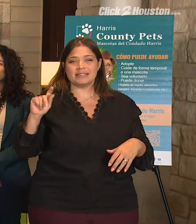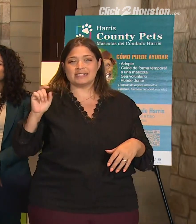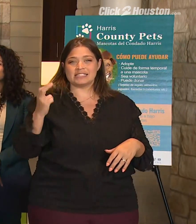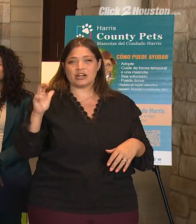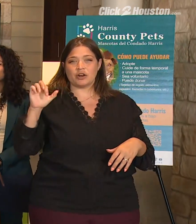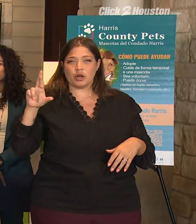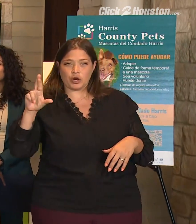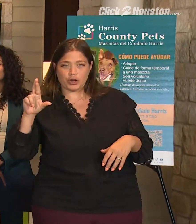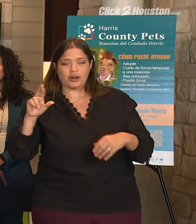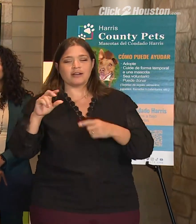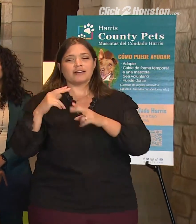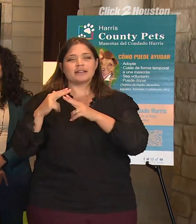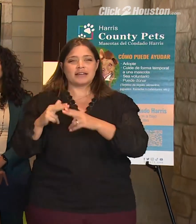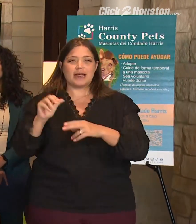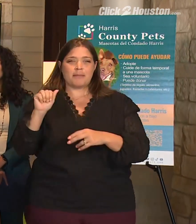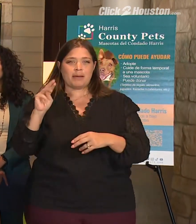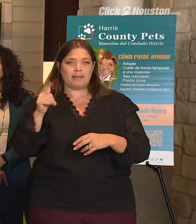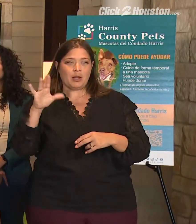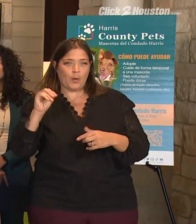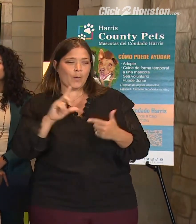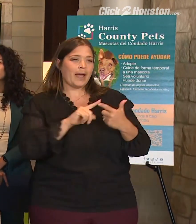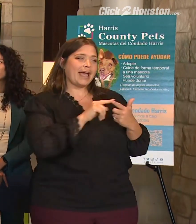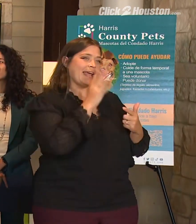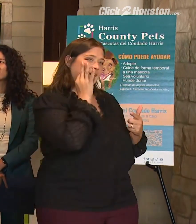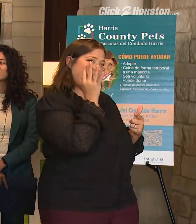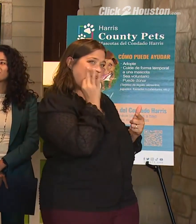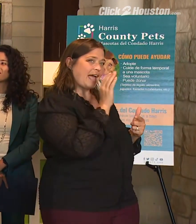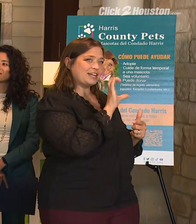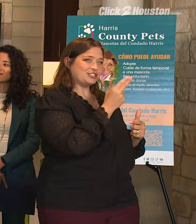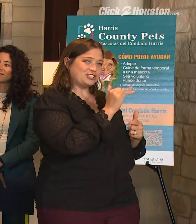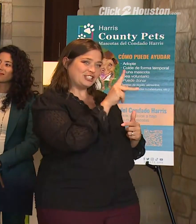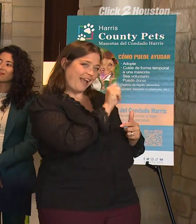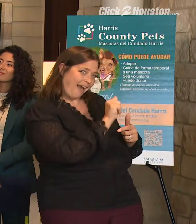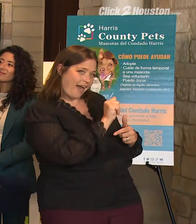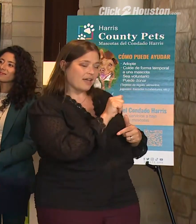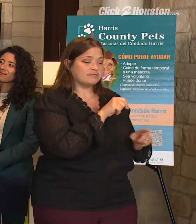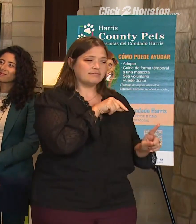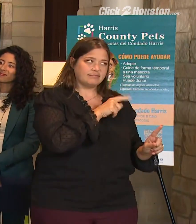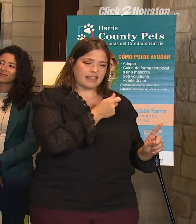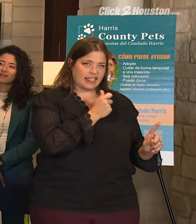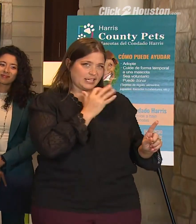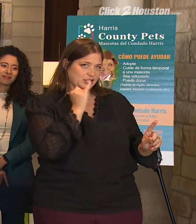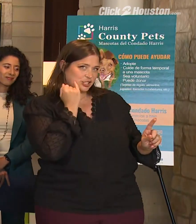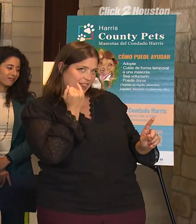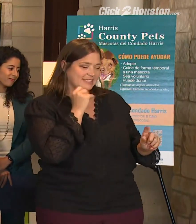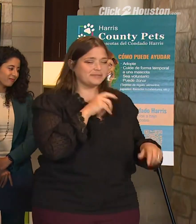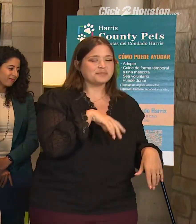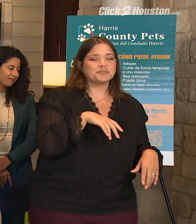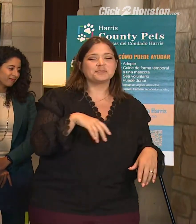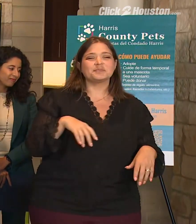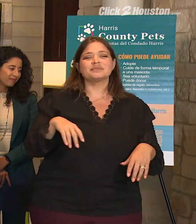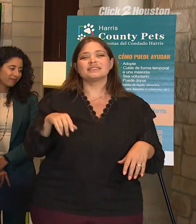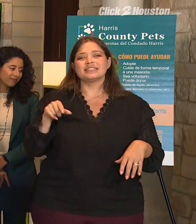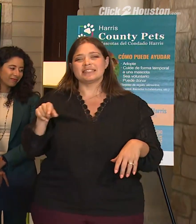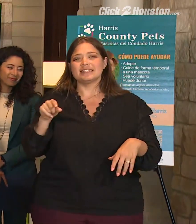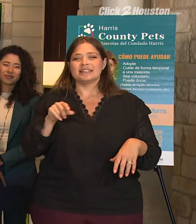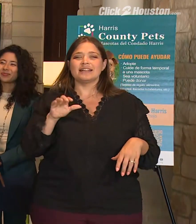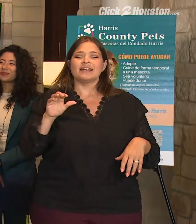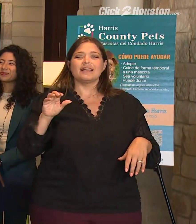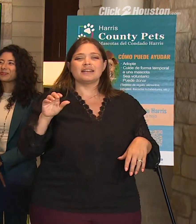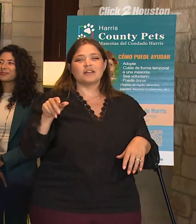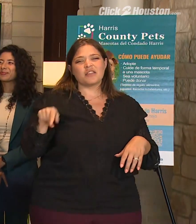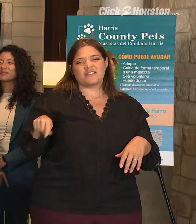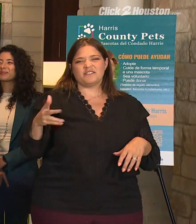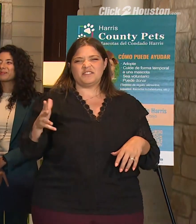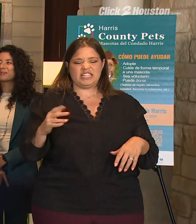stray cat by the name of Chica, who may be a little jealous. Amigo has already trained Amigo on